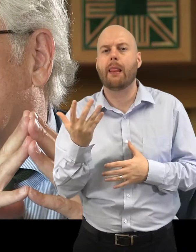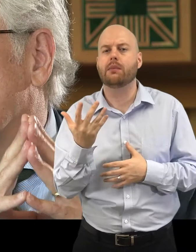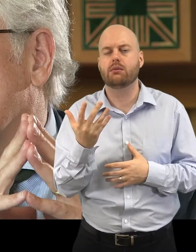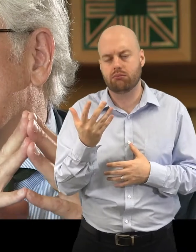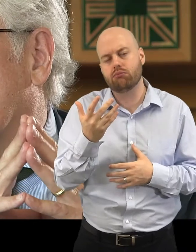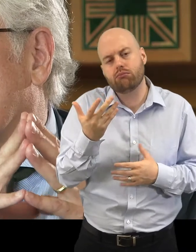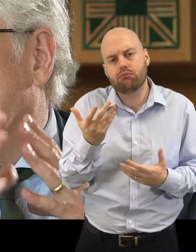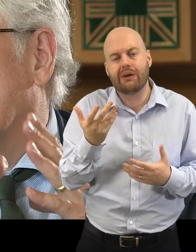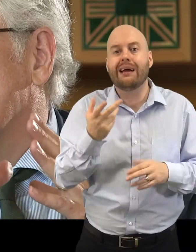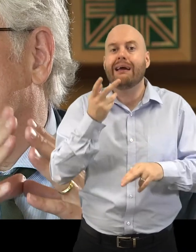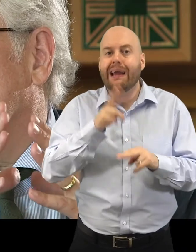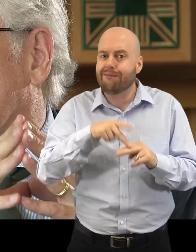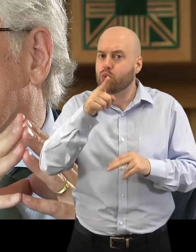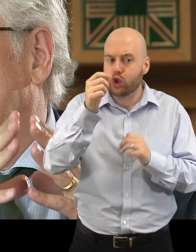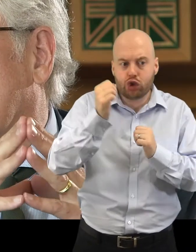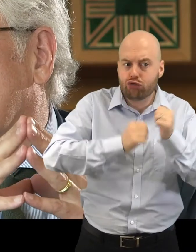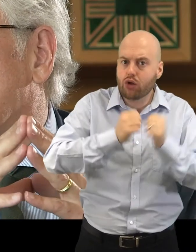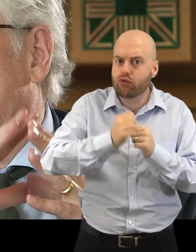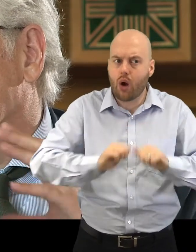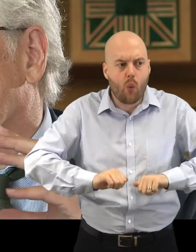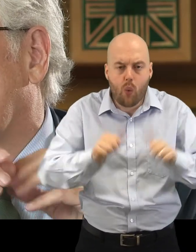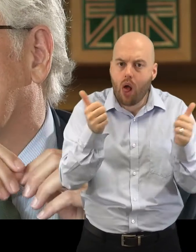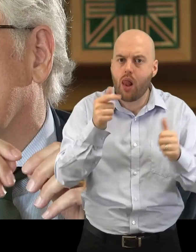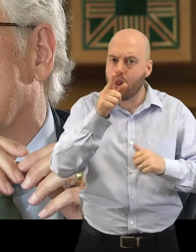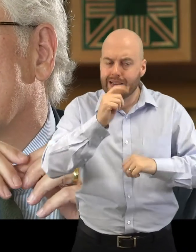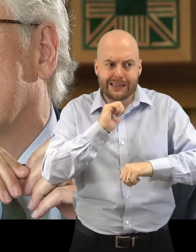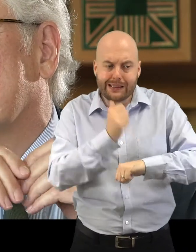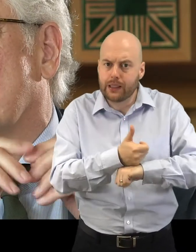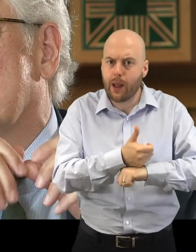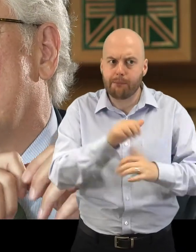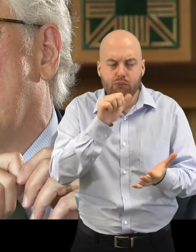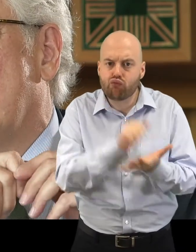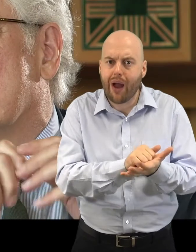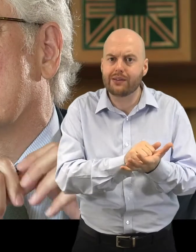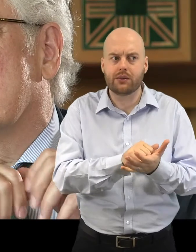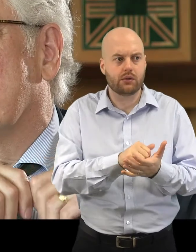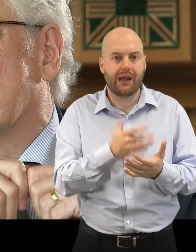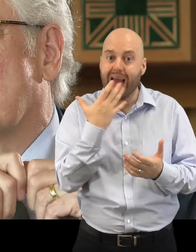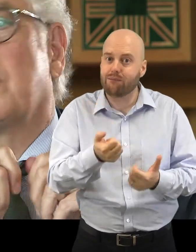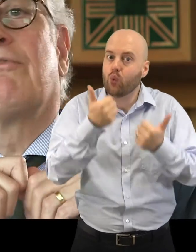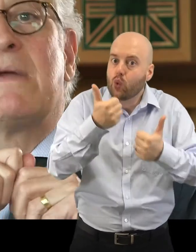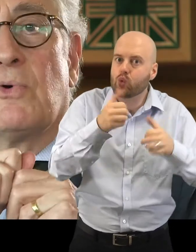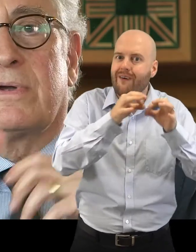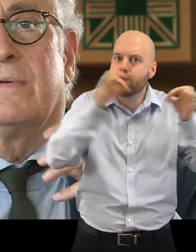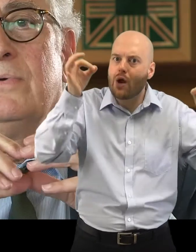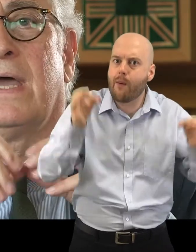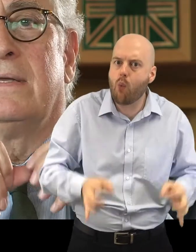point is that if you structure it properly, if you set up the right project framework, you can